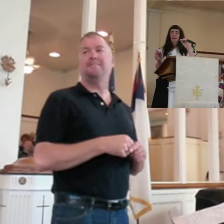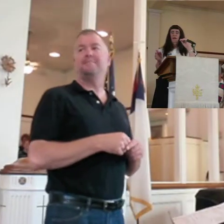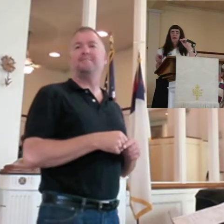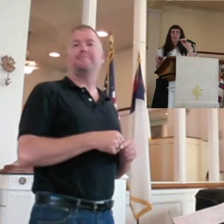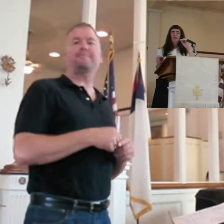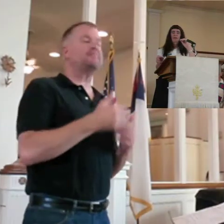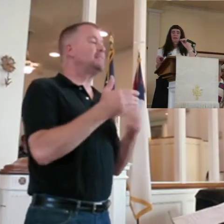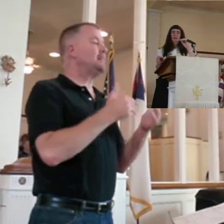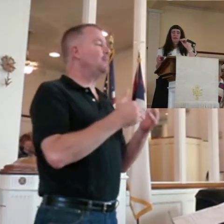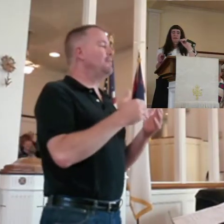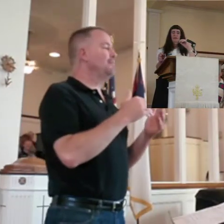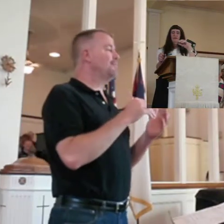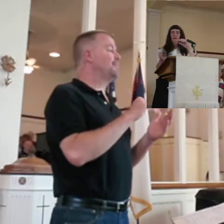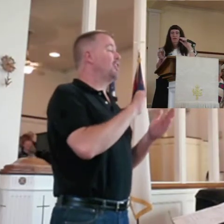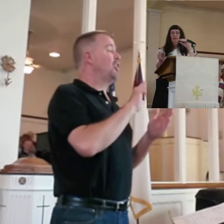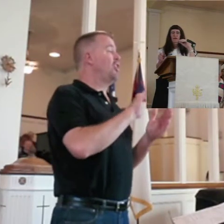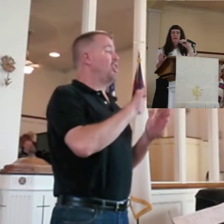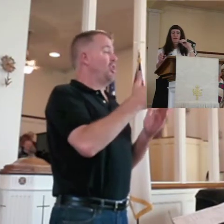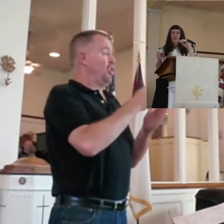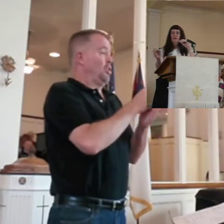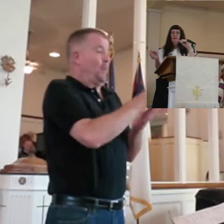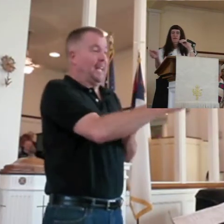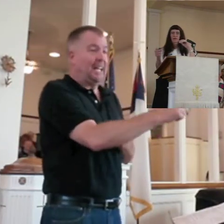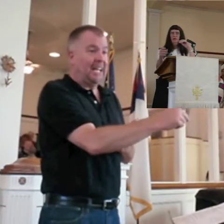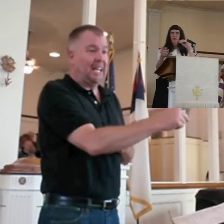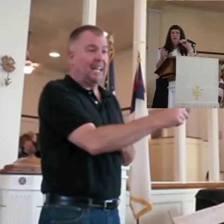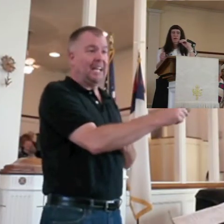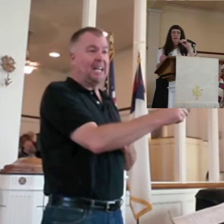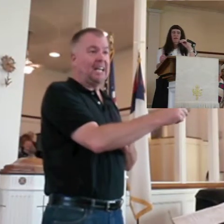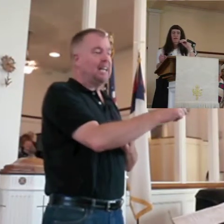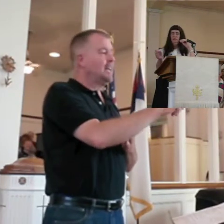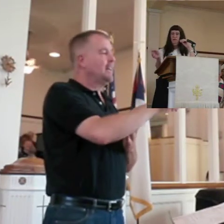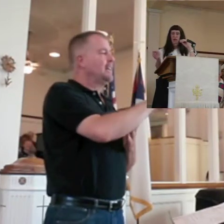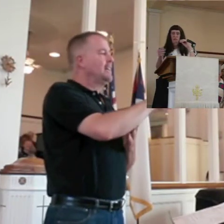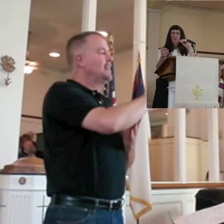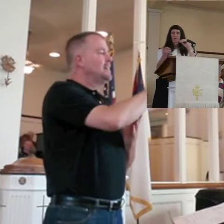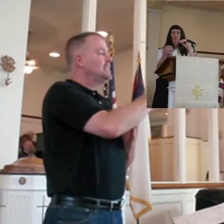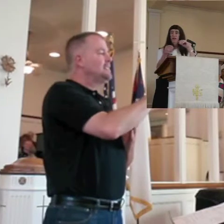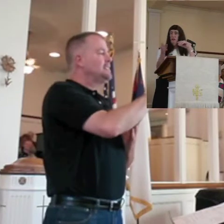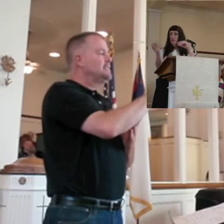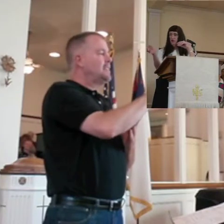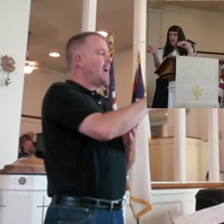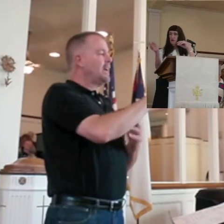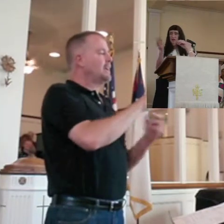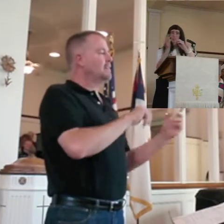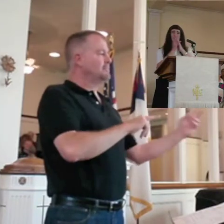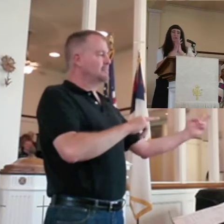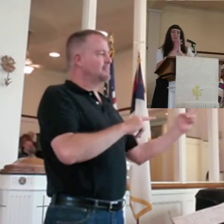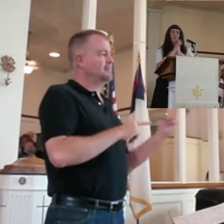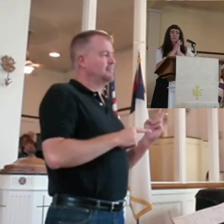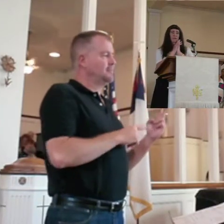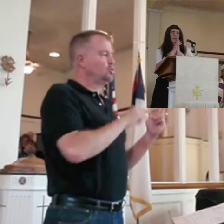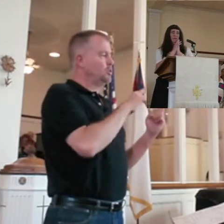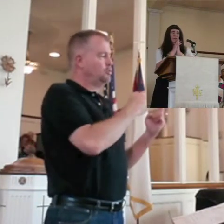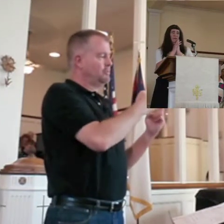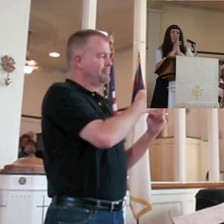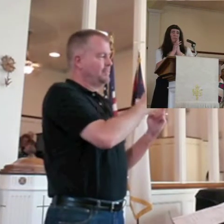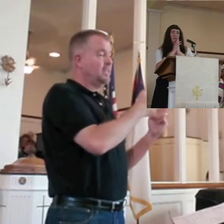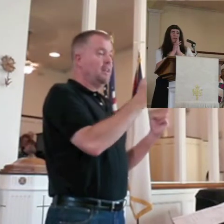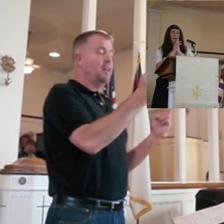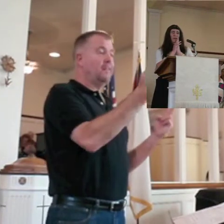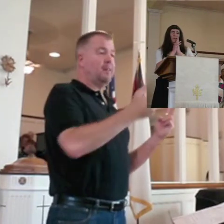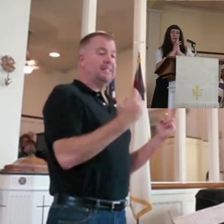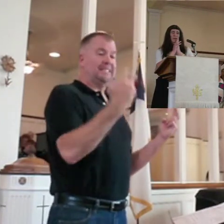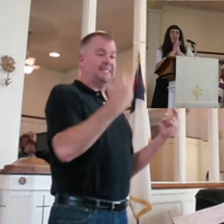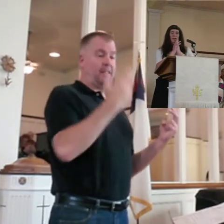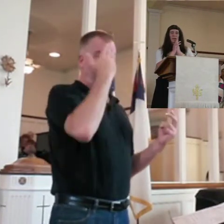And the following week, I told Judy I'd think about it. And the following week, Judy came down, or Jack came over into me, and he invited me to sit up in front with the folks up